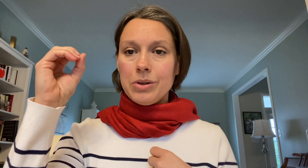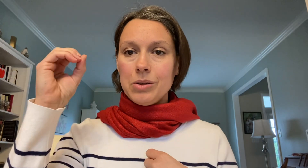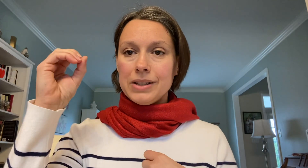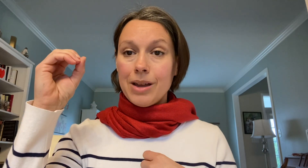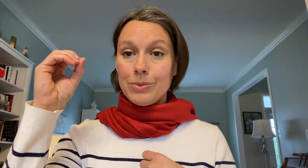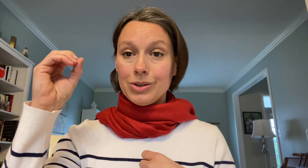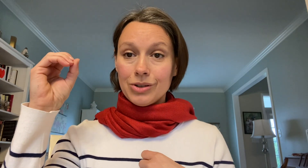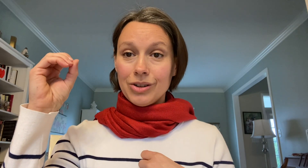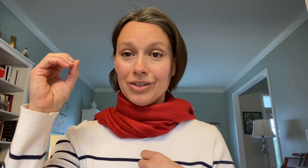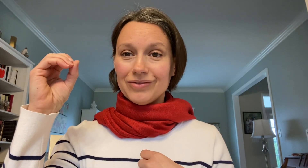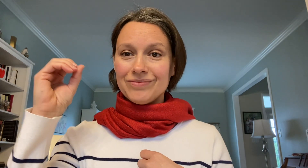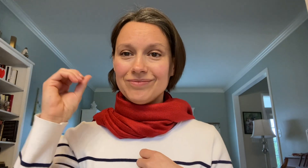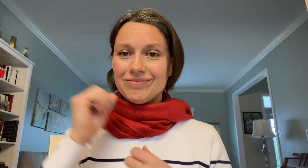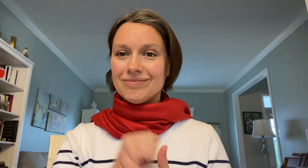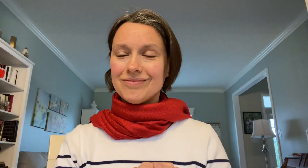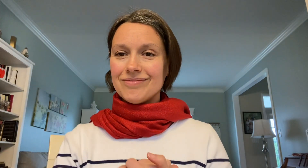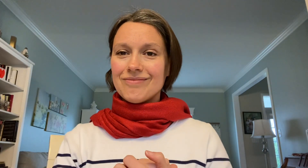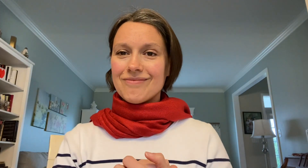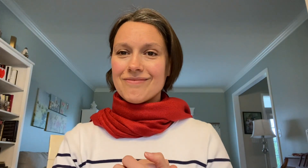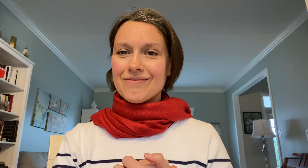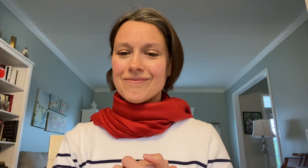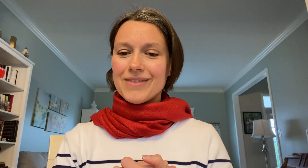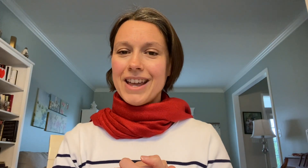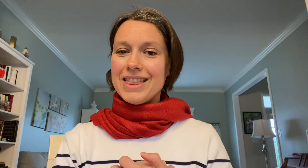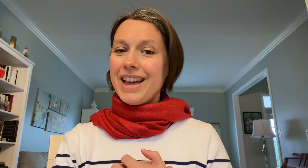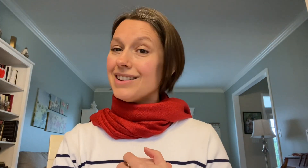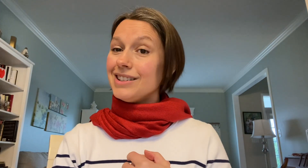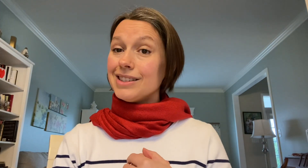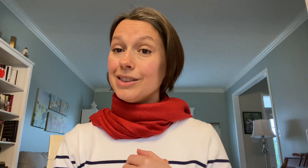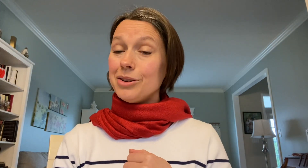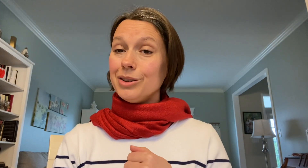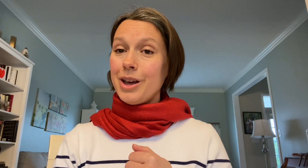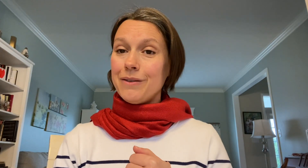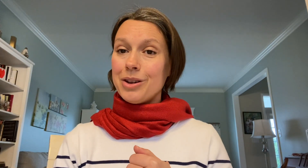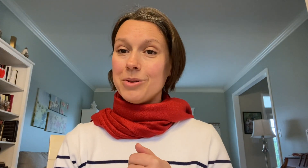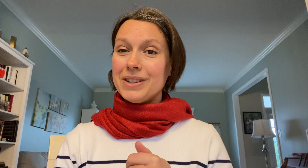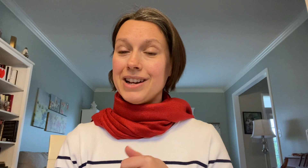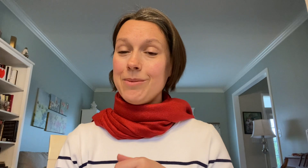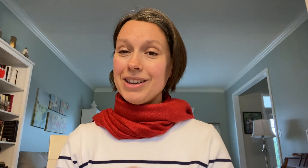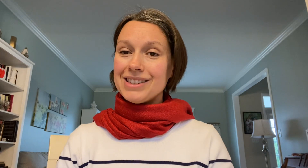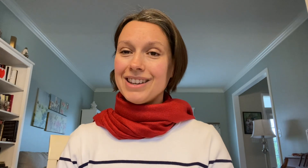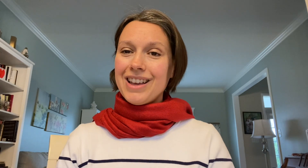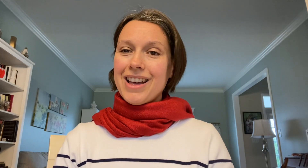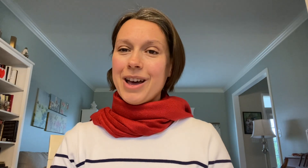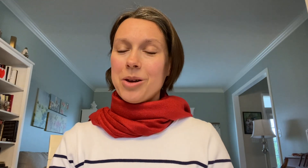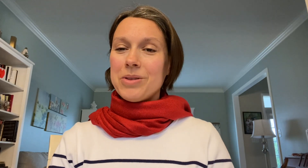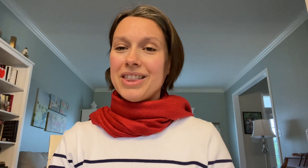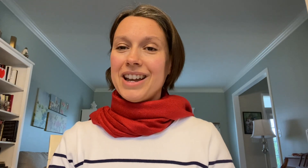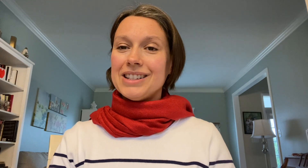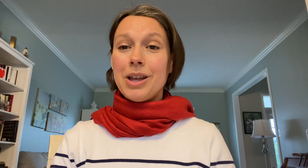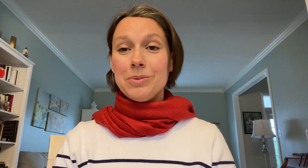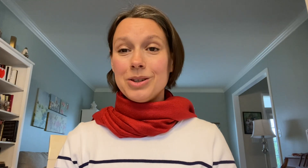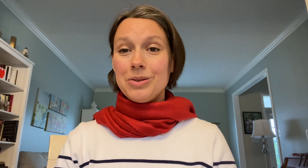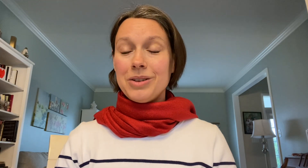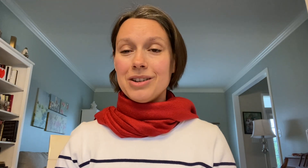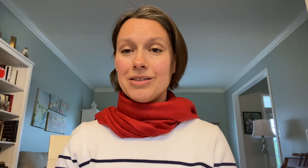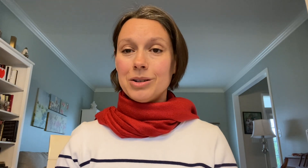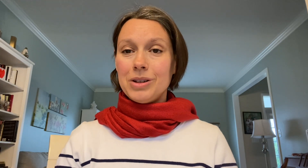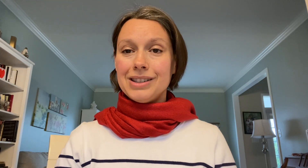temperature. And that is the third law of thermodynamics. I hope that that has helped you and your little ones